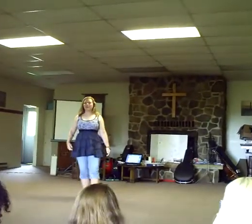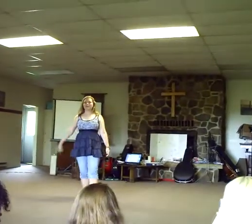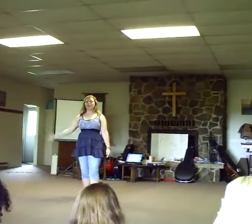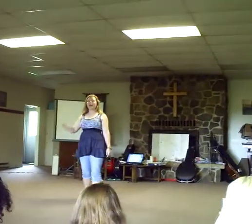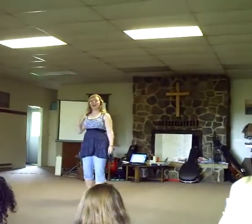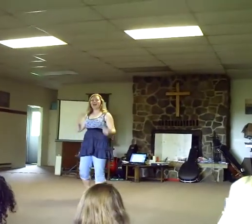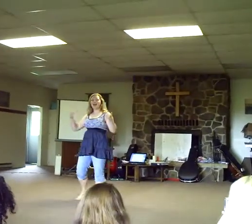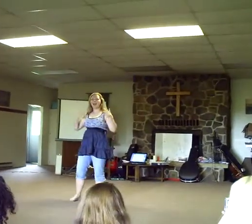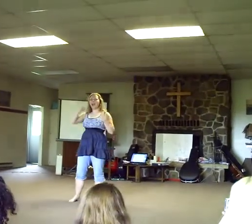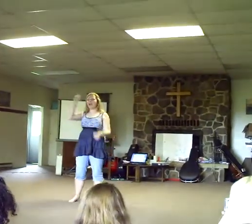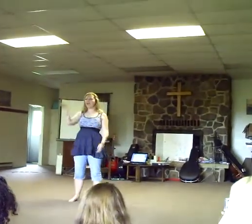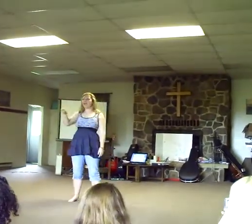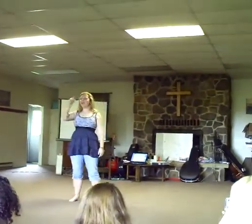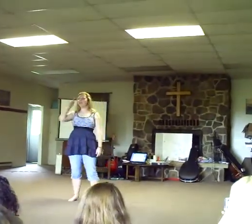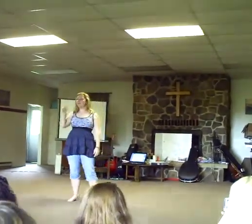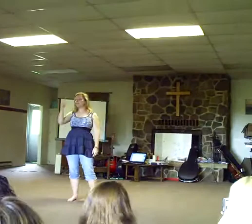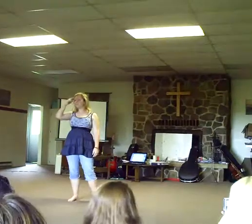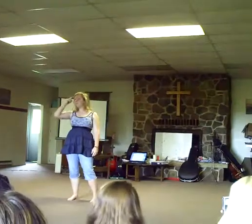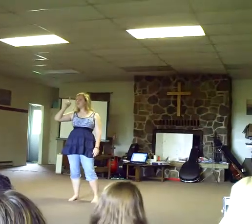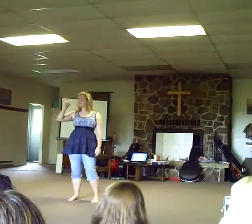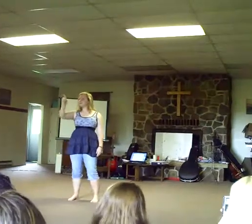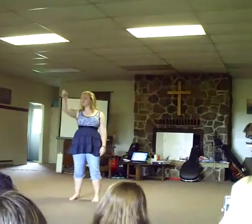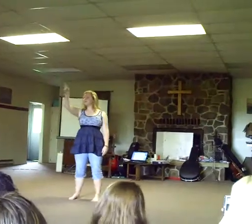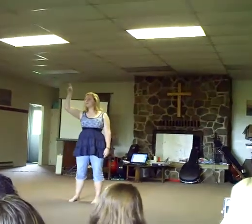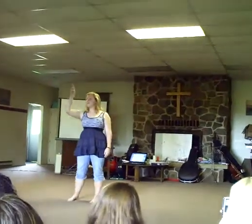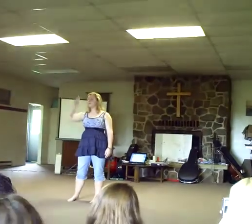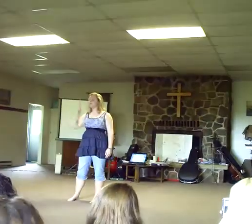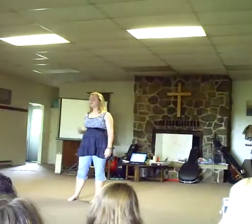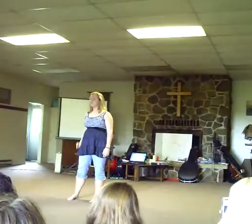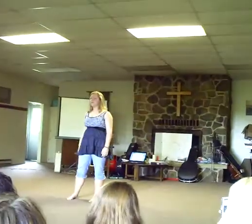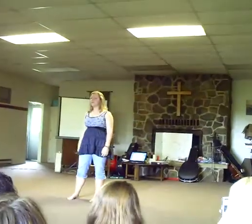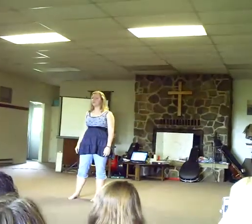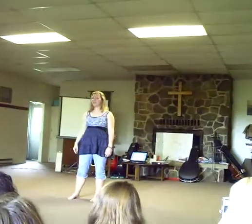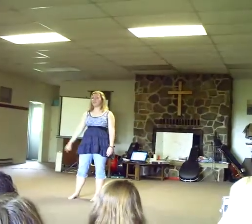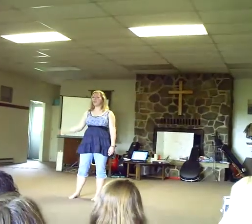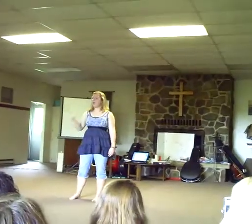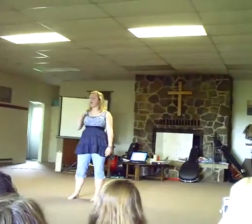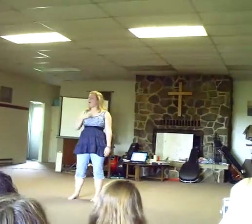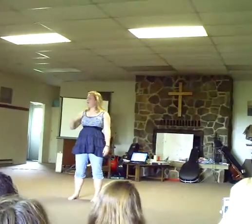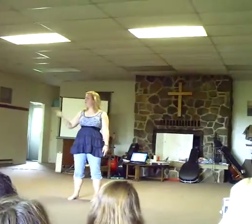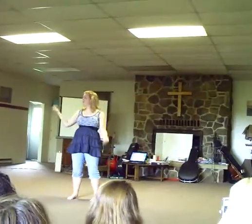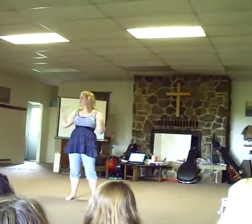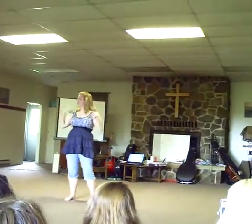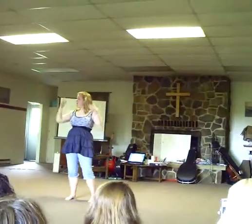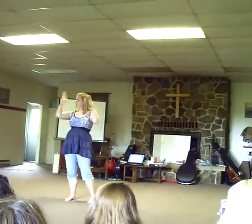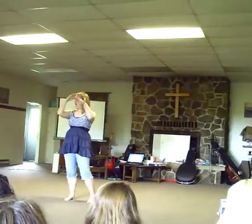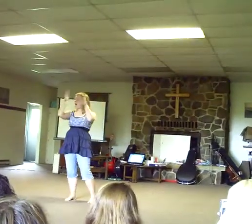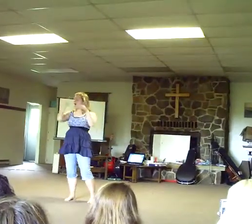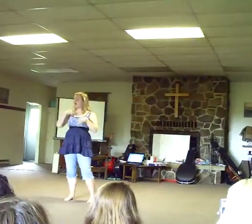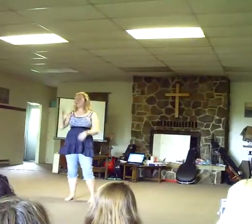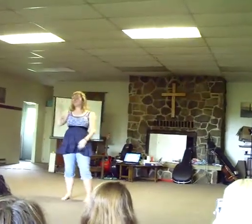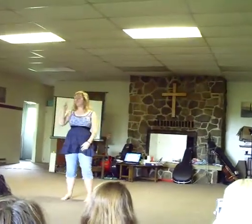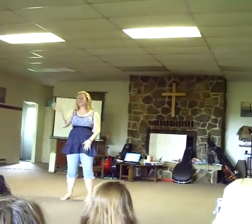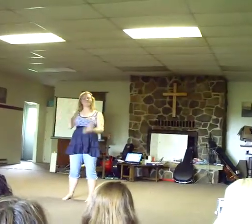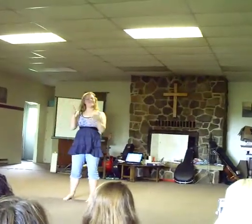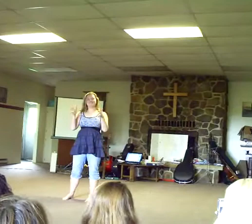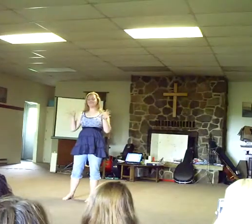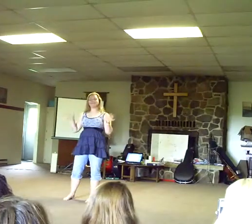I have fun and suppressed. I have trouble I wish wasn't